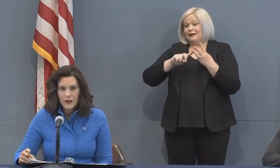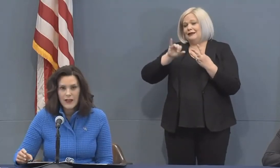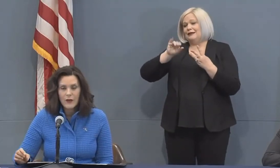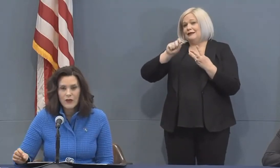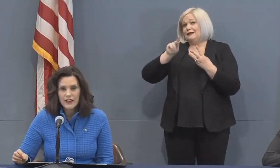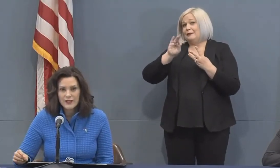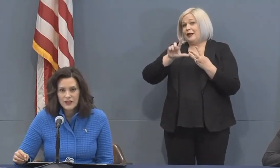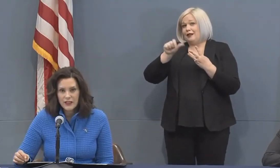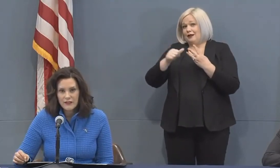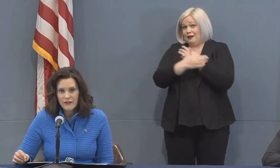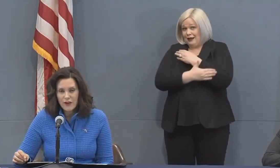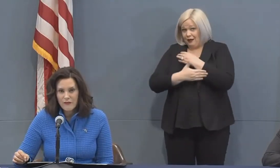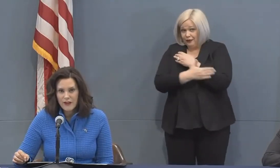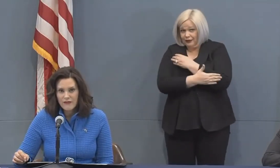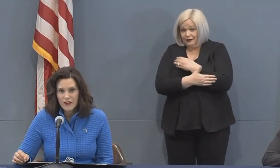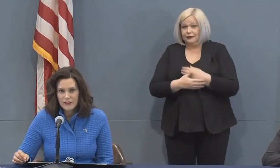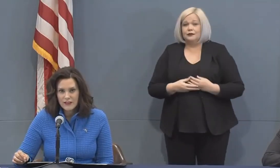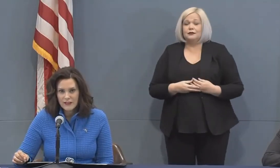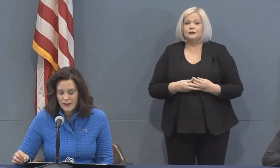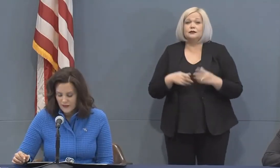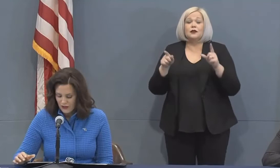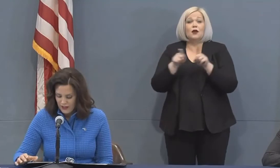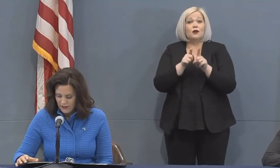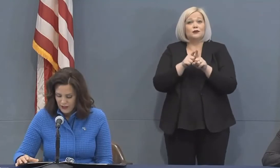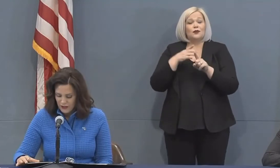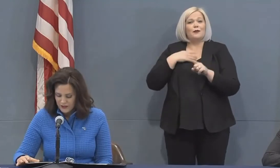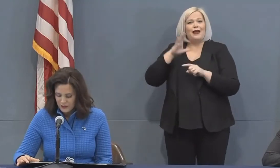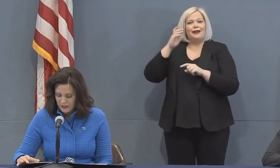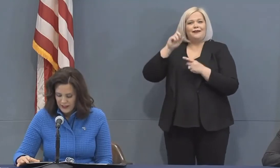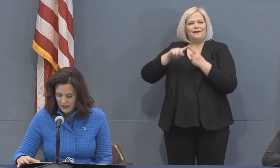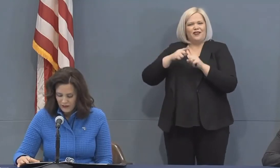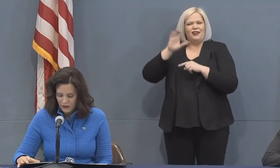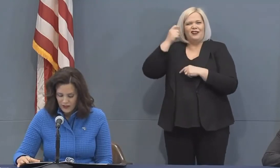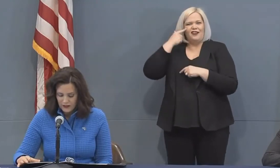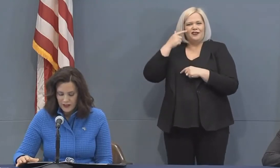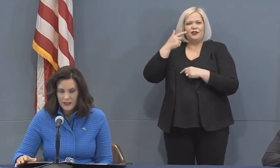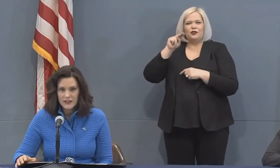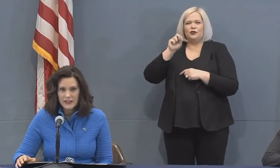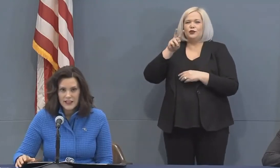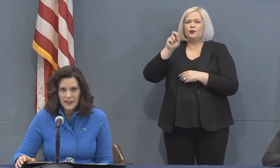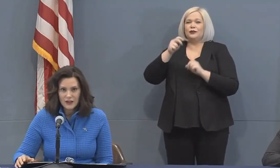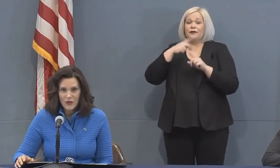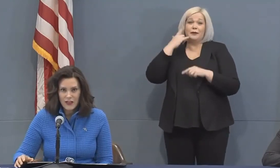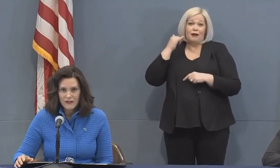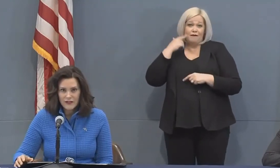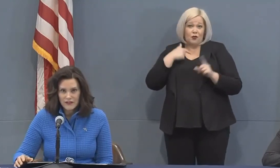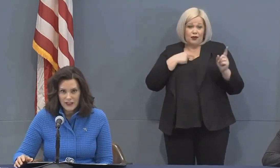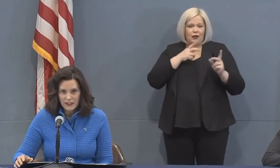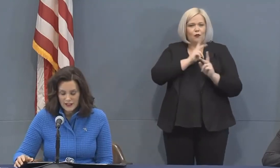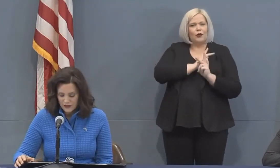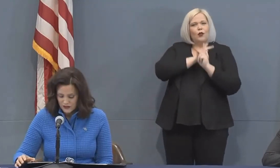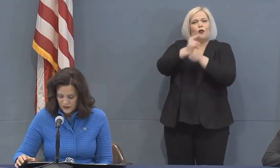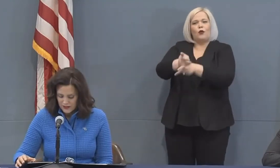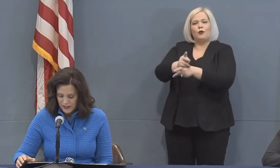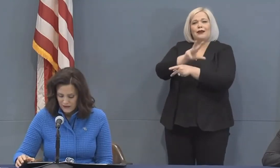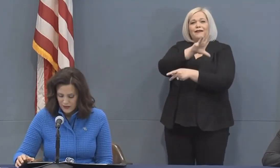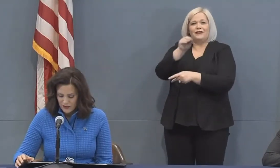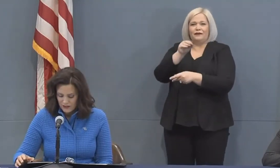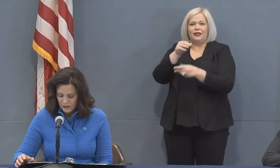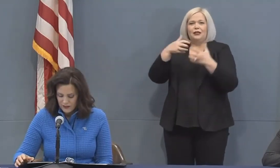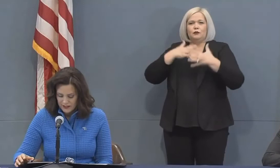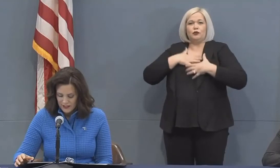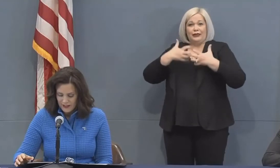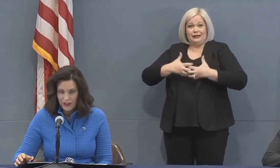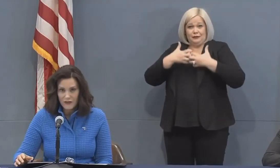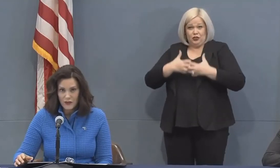We got word yesterday from my friend Governor Gavin Newsom in California that they are loaning 50 ventilators to the State of